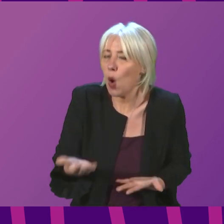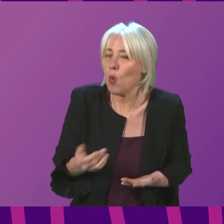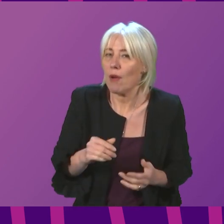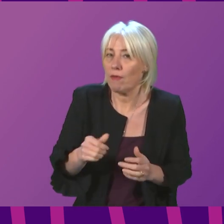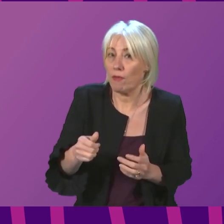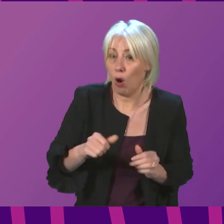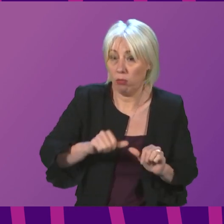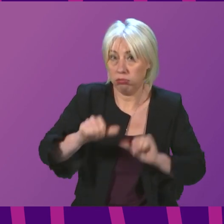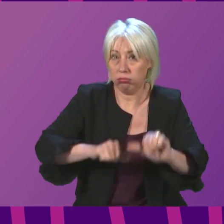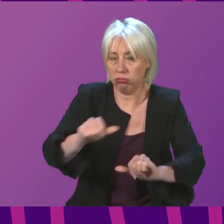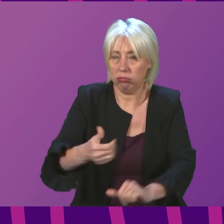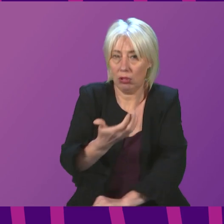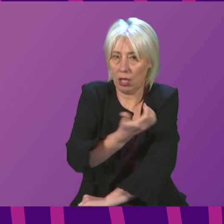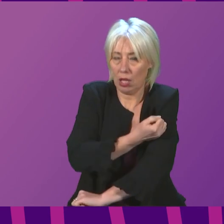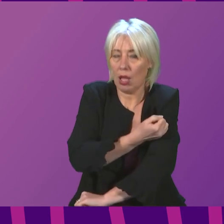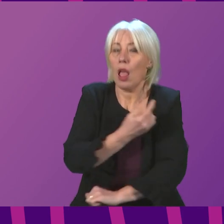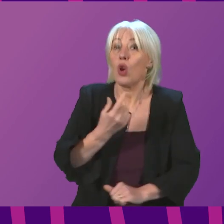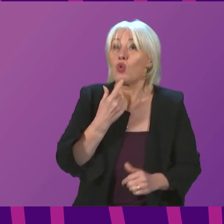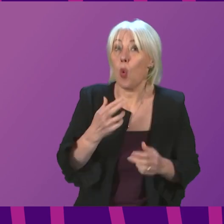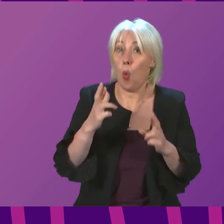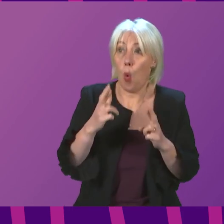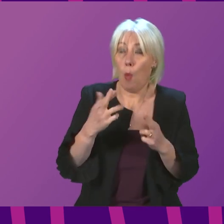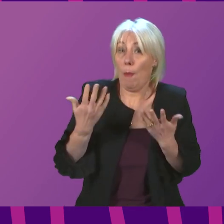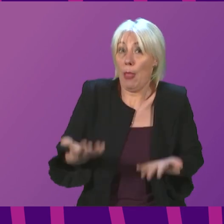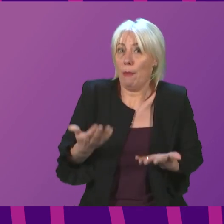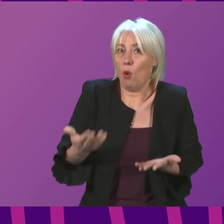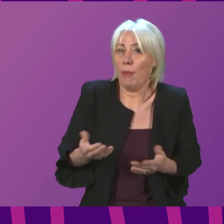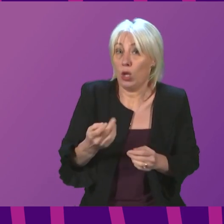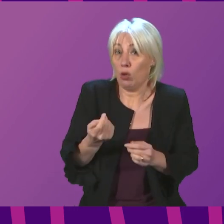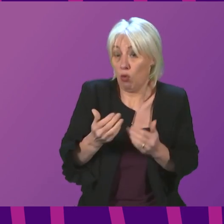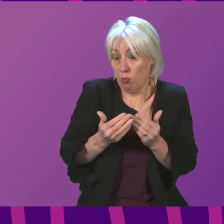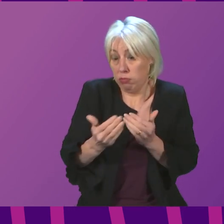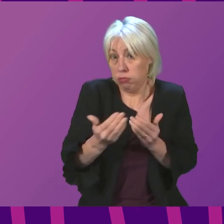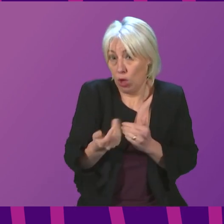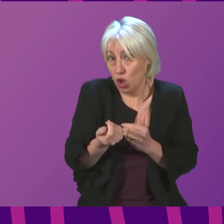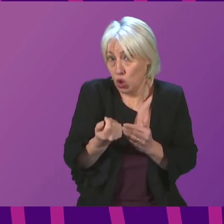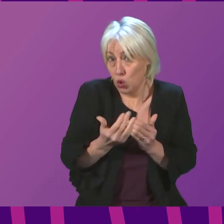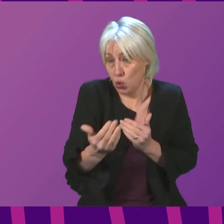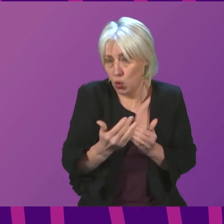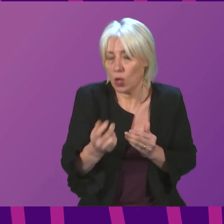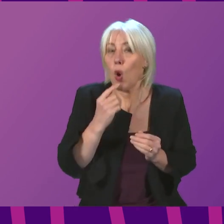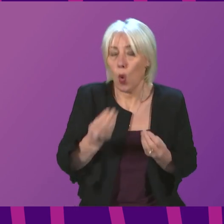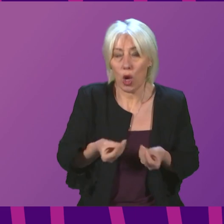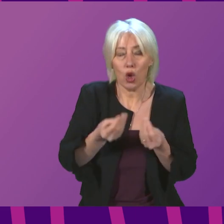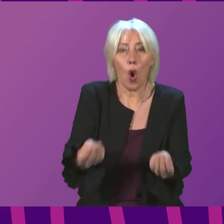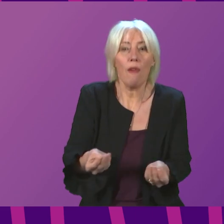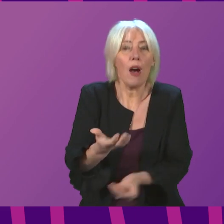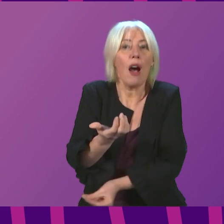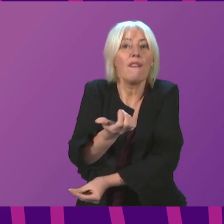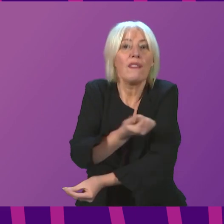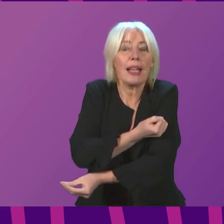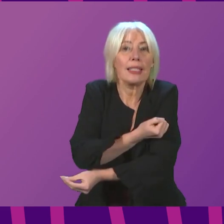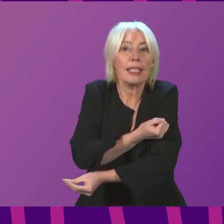at the moment. I hope that we will be in a position in the not too distant future where we can start to offer vaccination